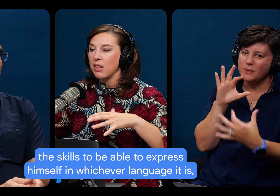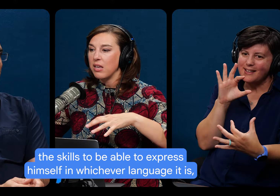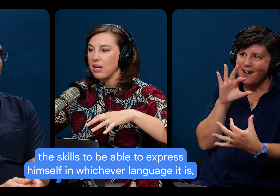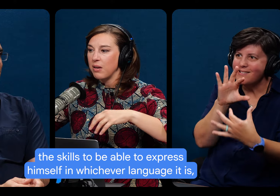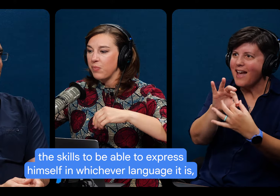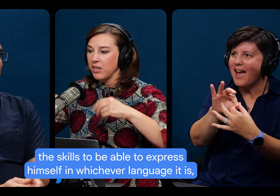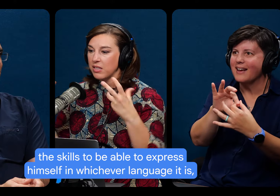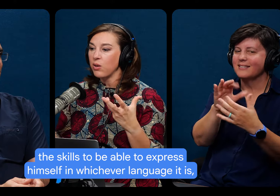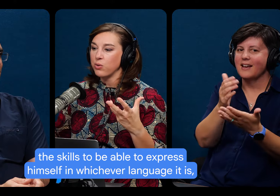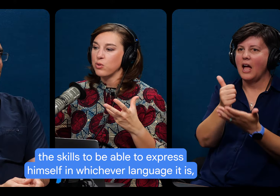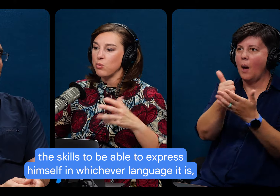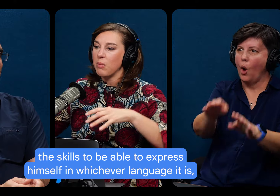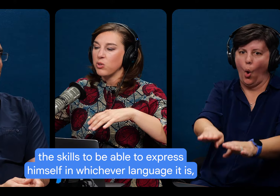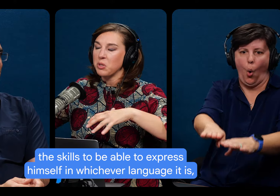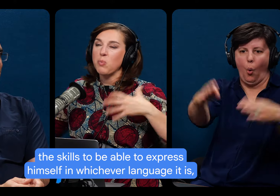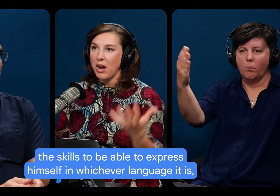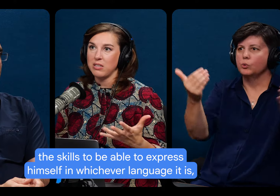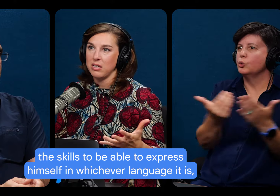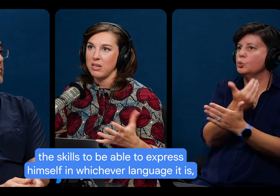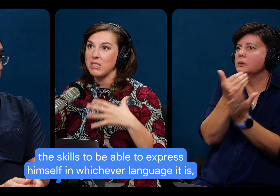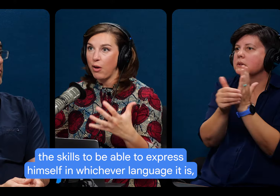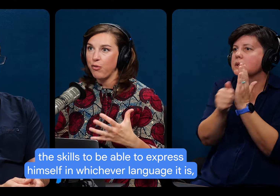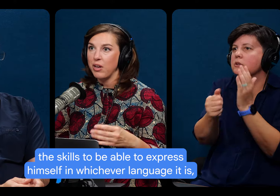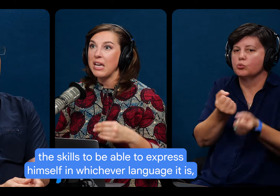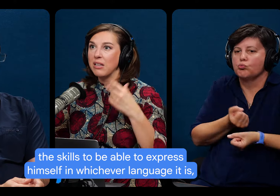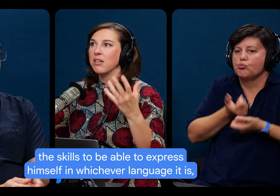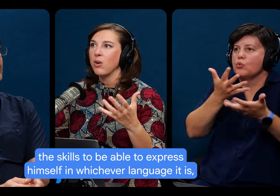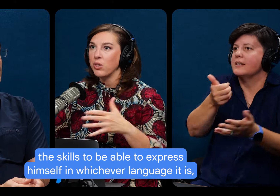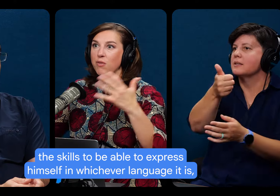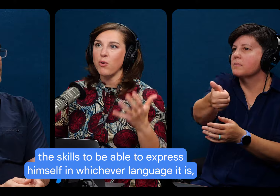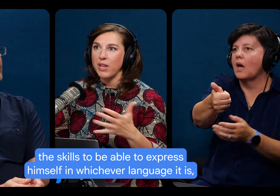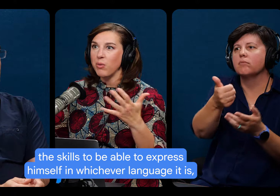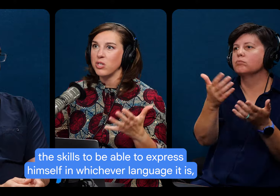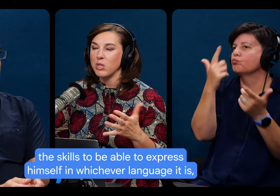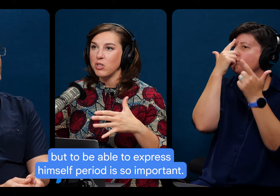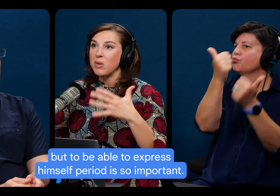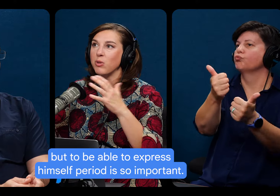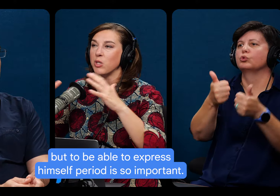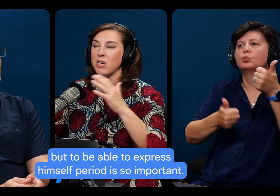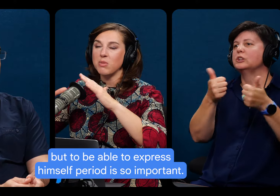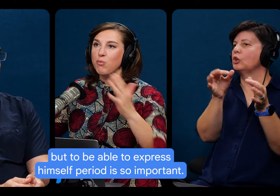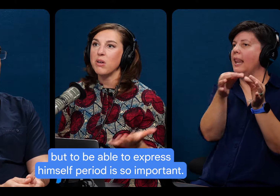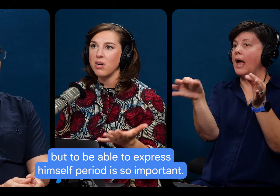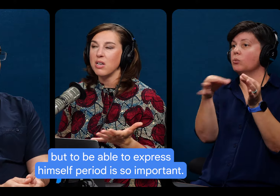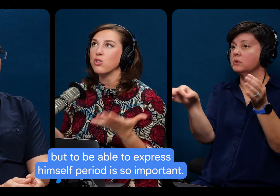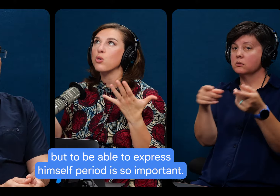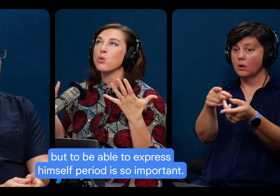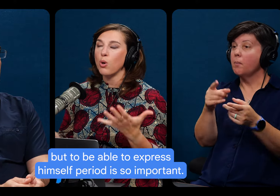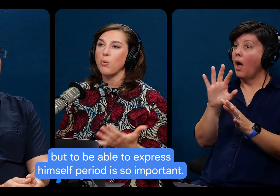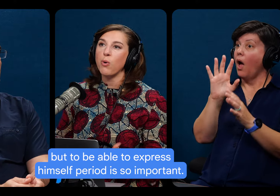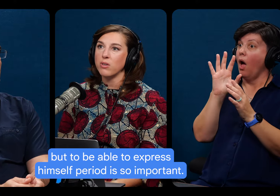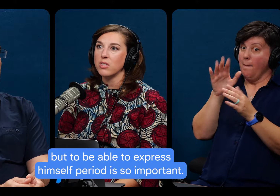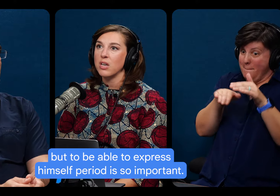skills to be able to express himself in whichever language it is, but to be able to express himself, period, is